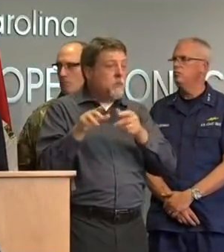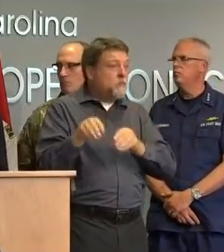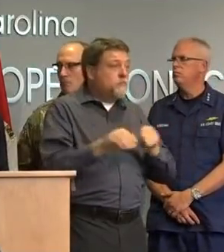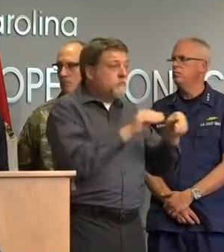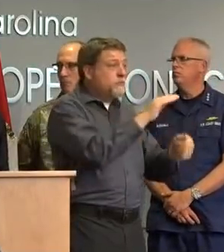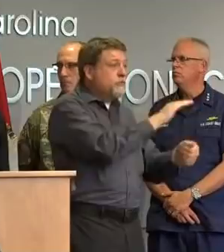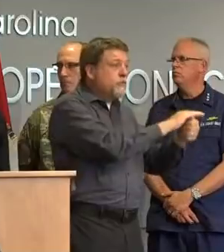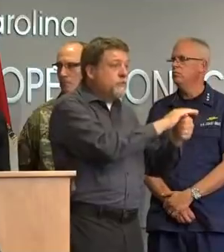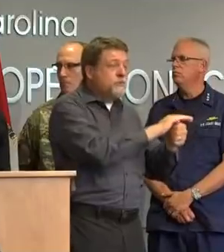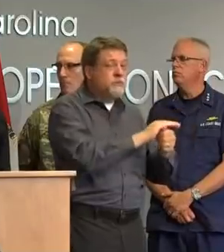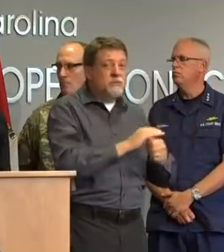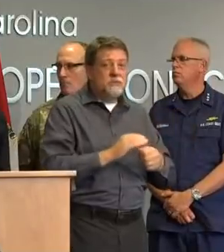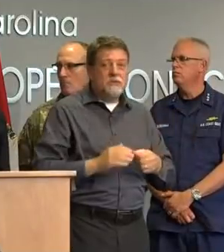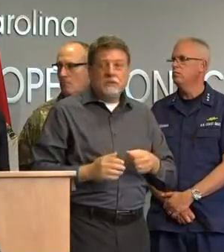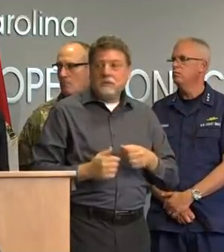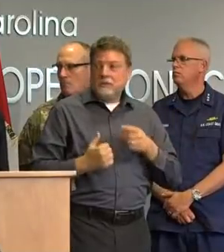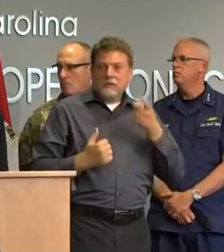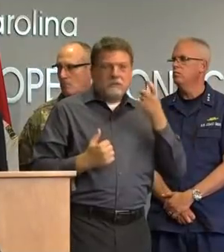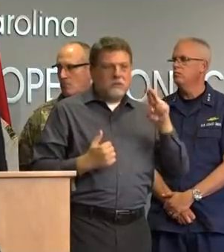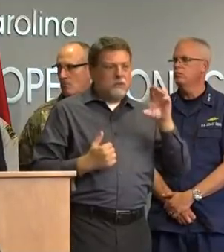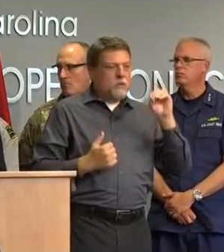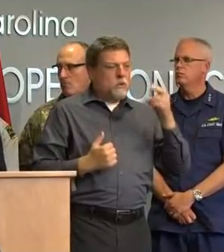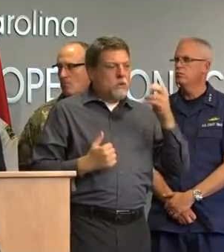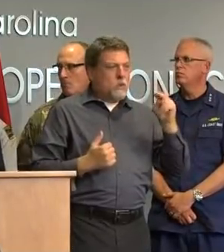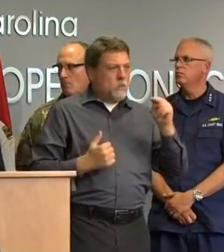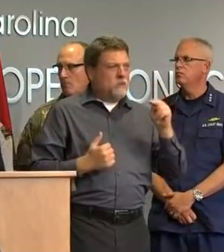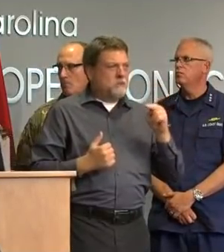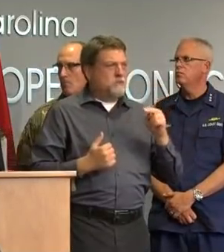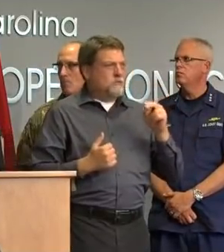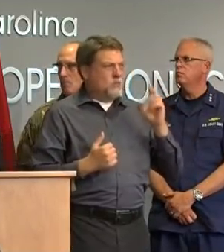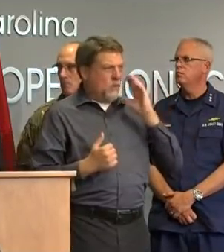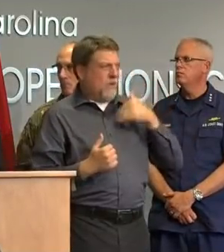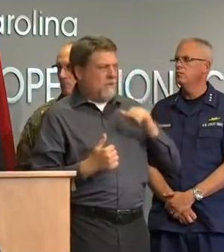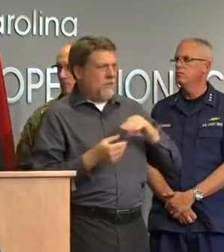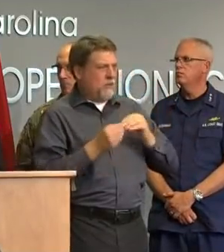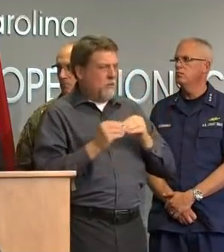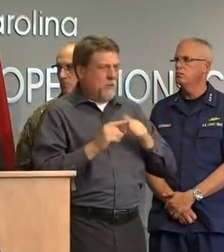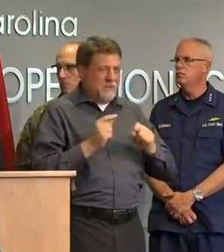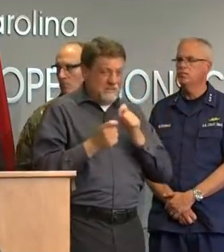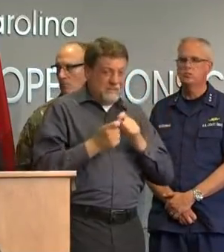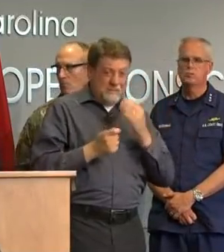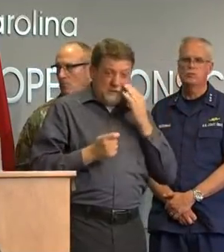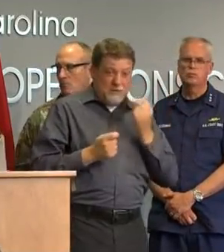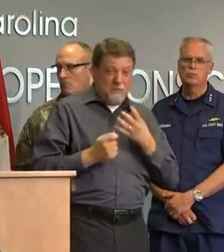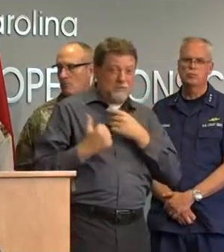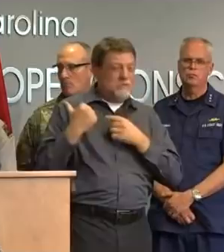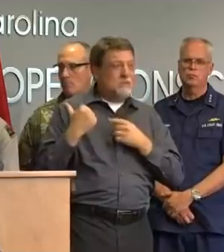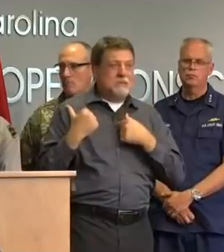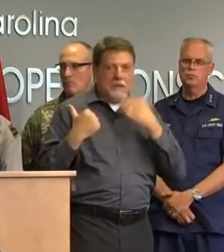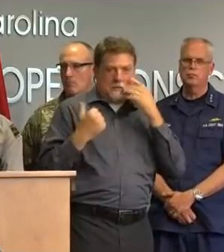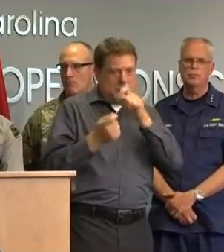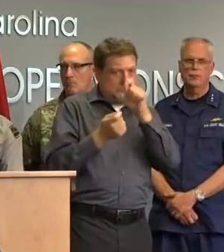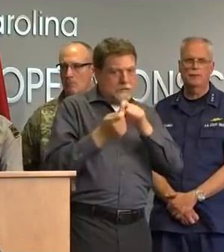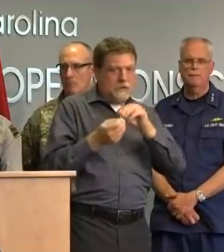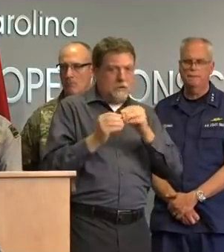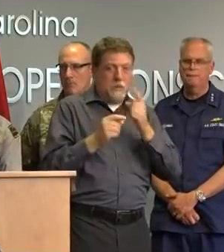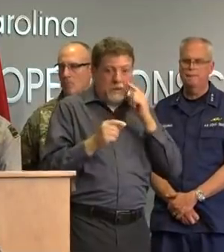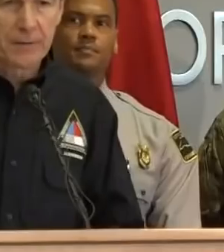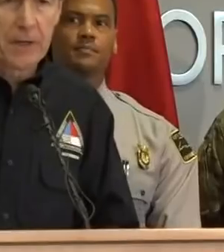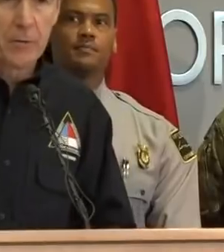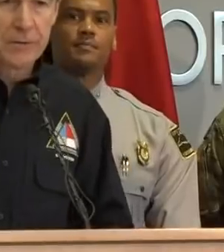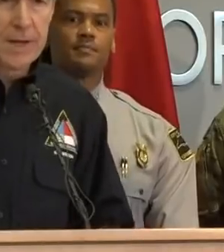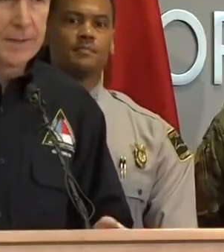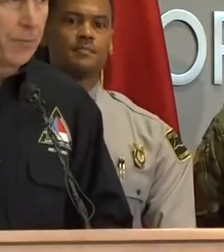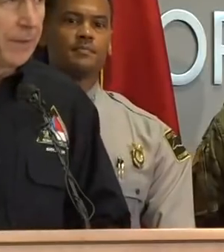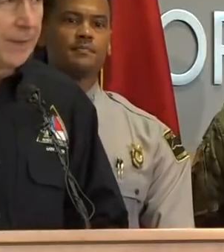dr cohen would have that number do you have it i don't have it sir it continues desk we'll we'll get that information to you